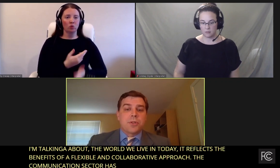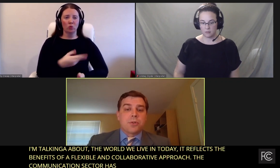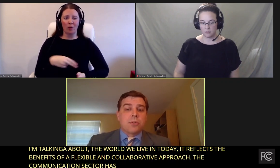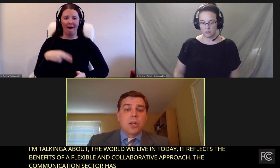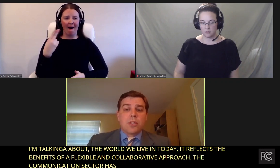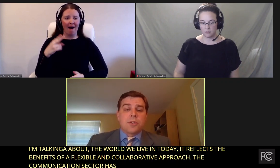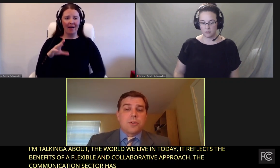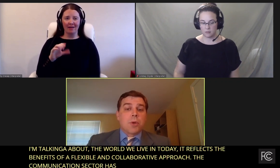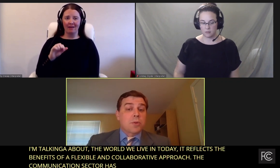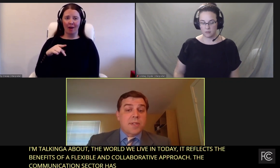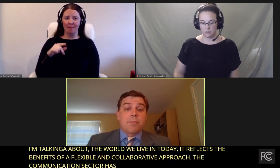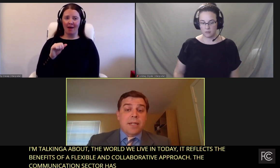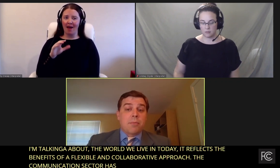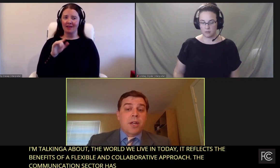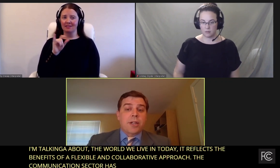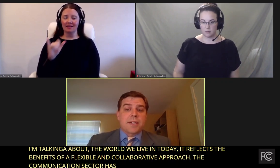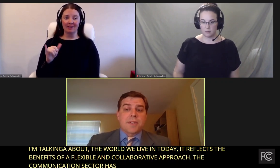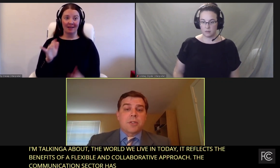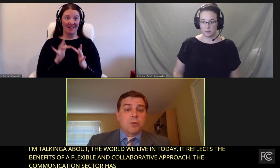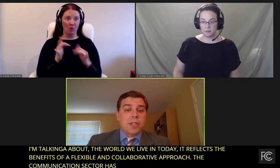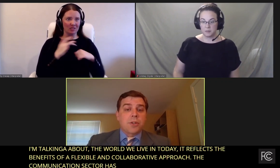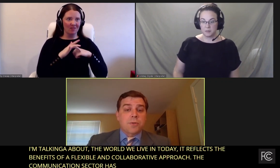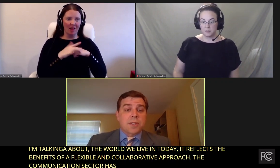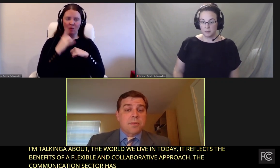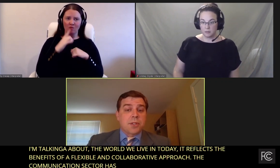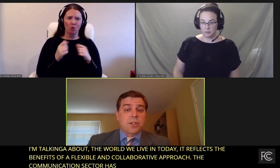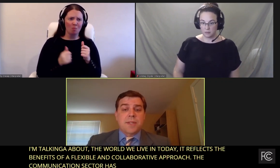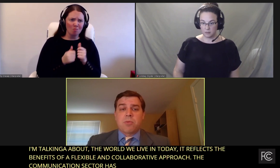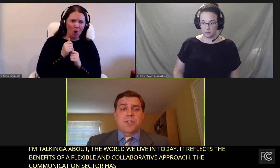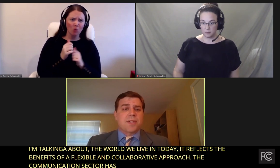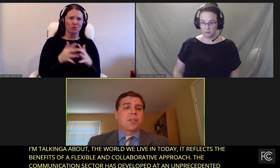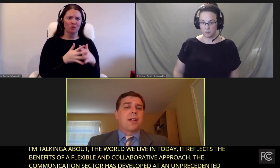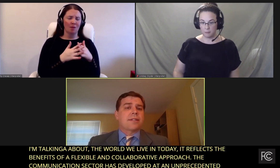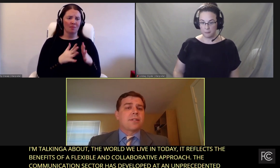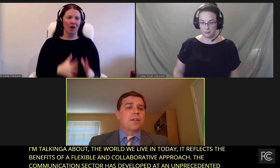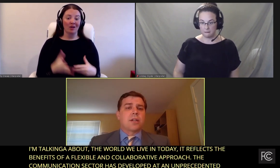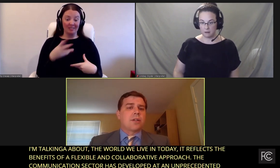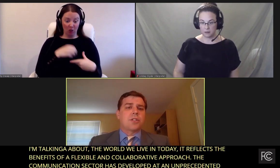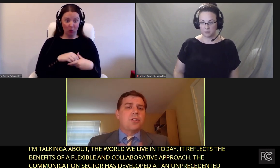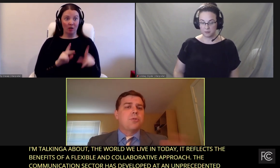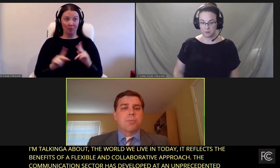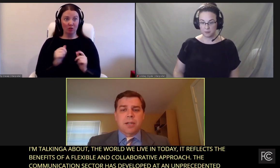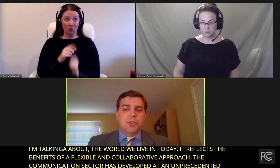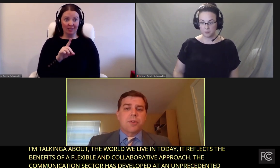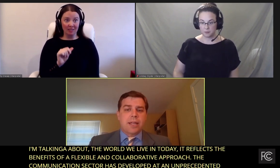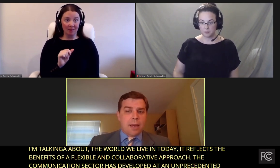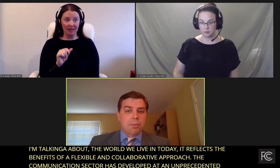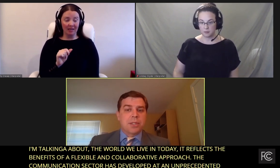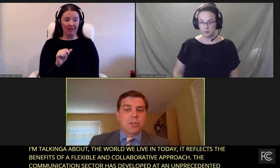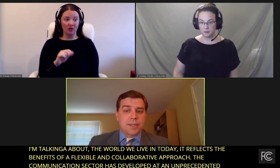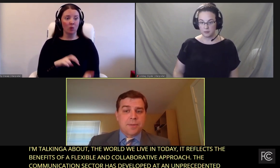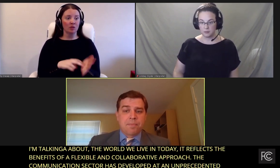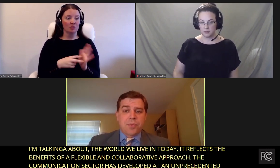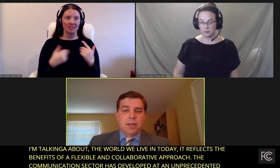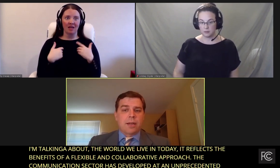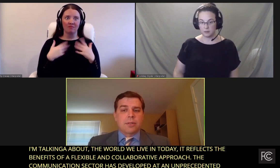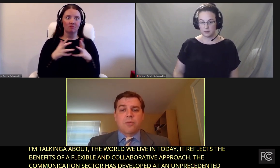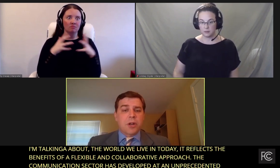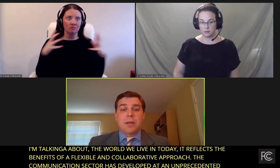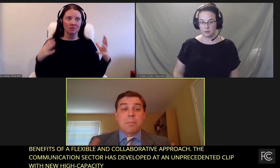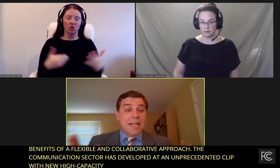available to most and many Americans, including those with disabilities, which has unlocked a huge amount of new capabilities.